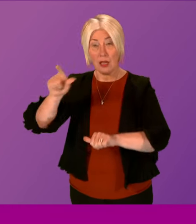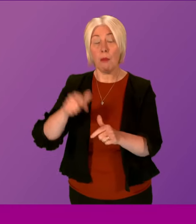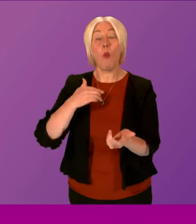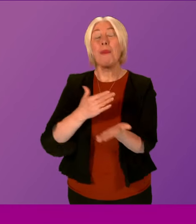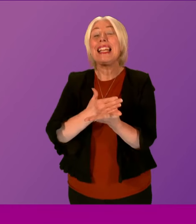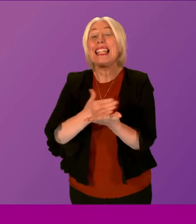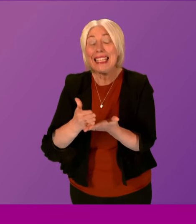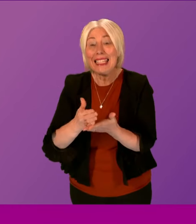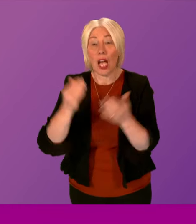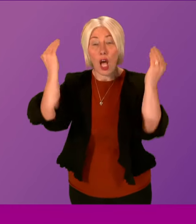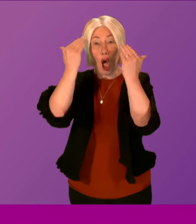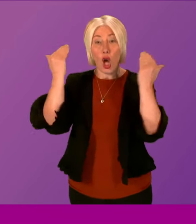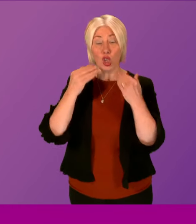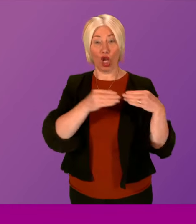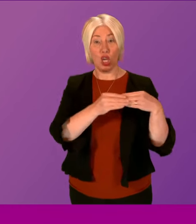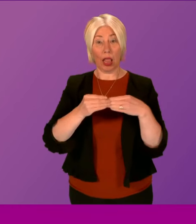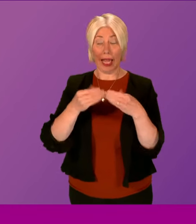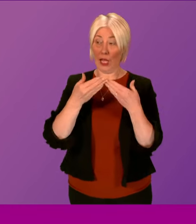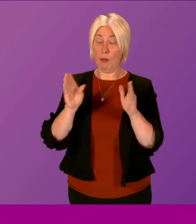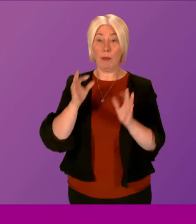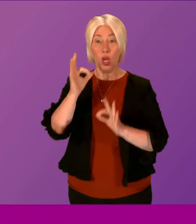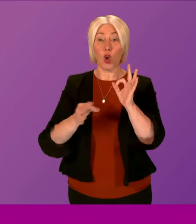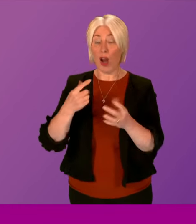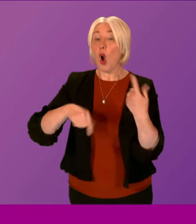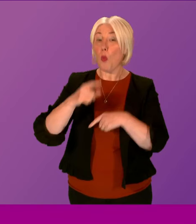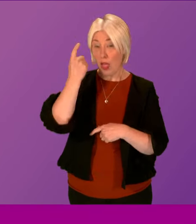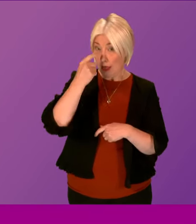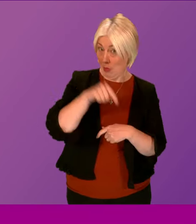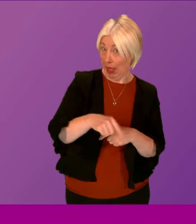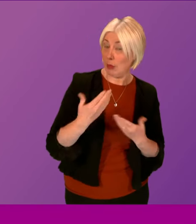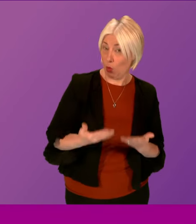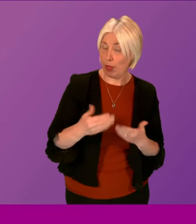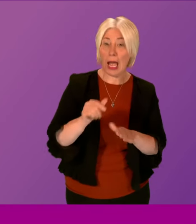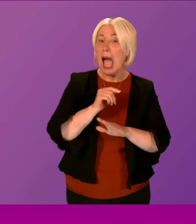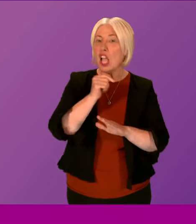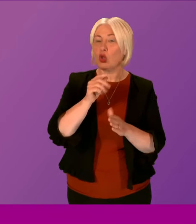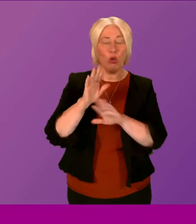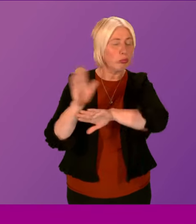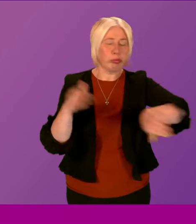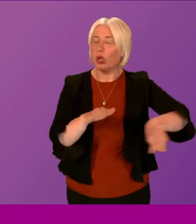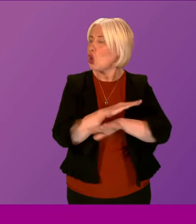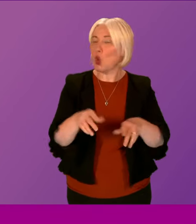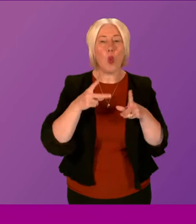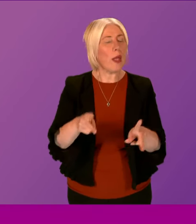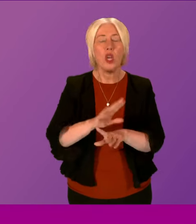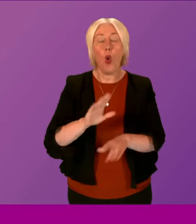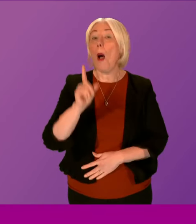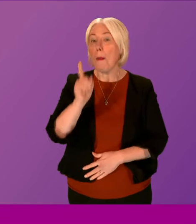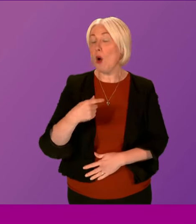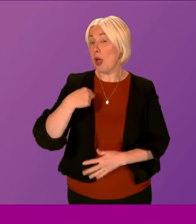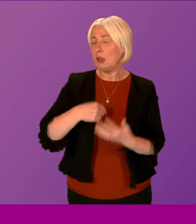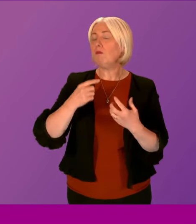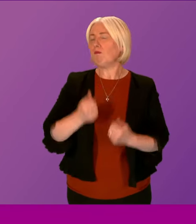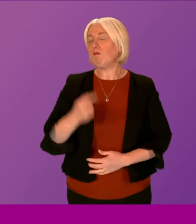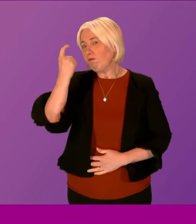a judge-led public inquiry is absolutely something we are exploring, is absolutely not off the table, and is something we're giving very serious consideration